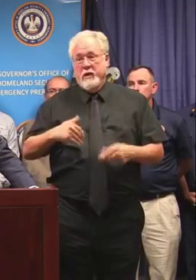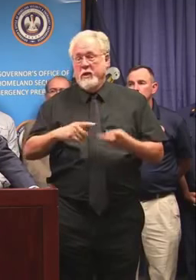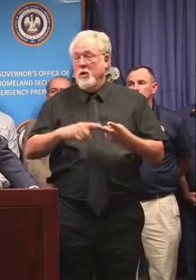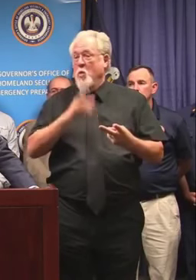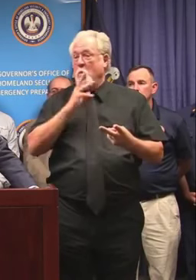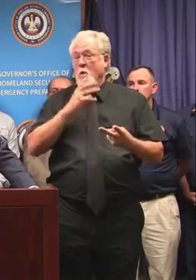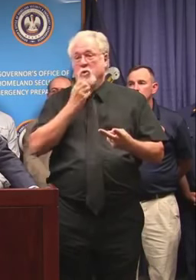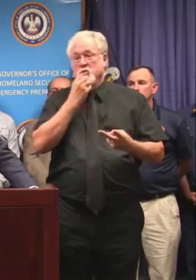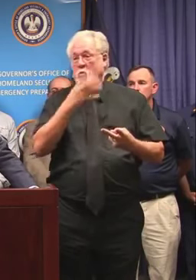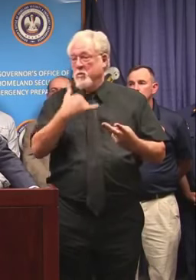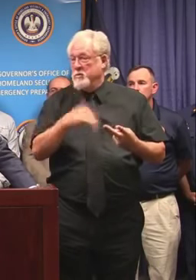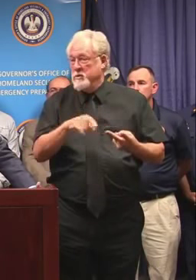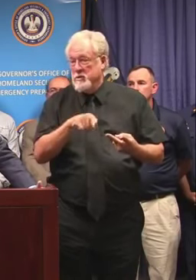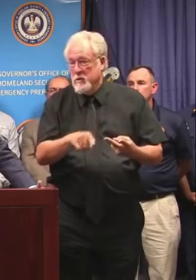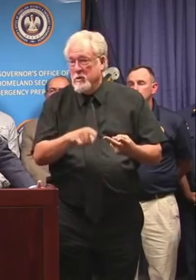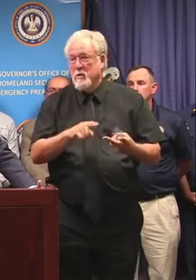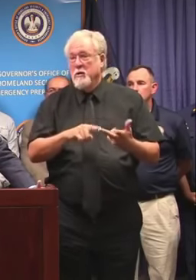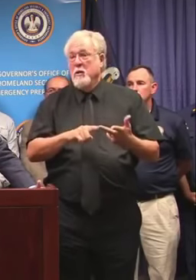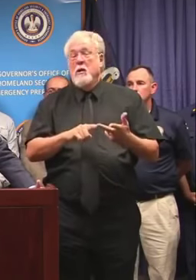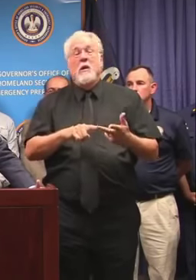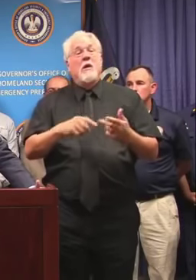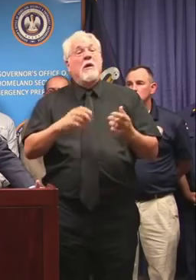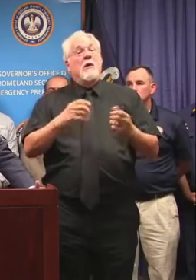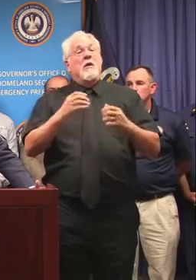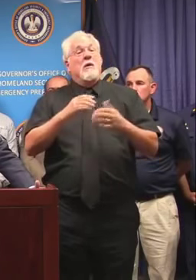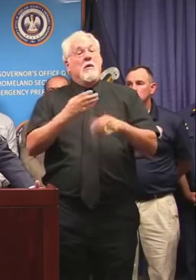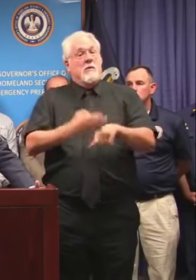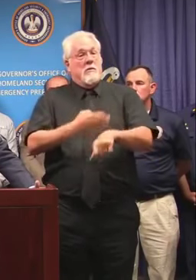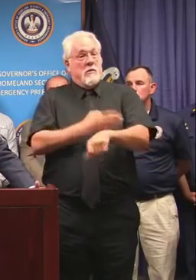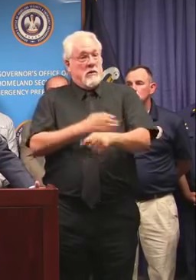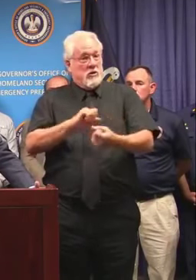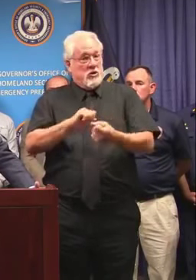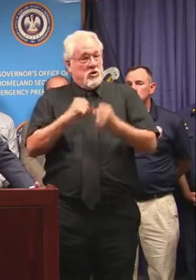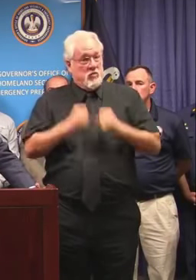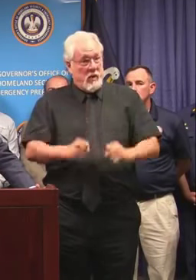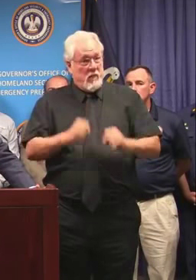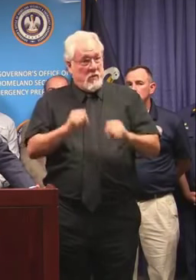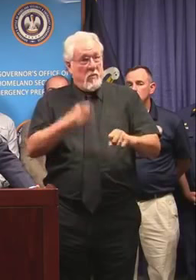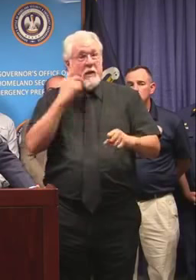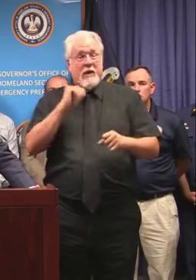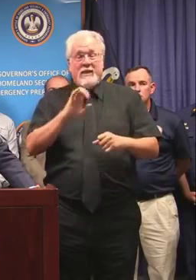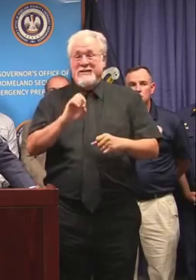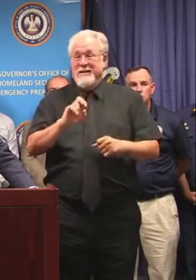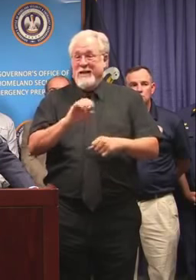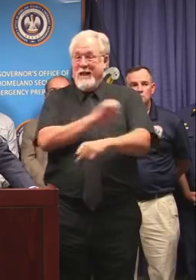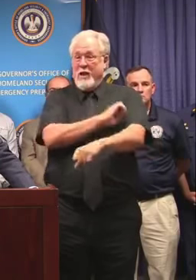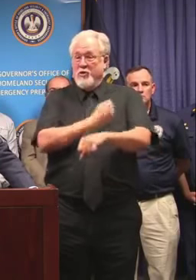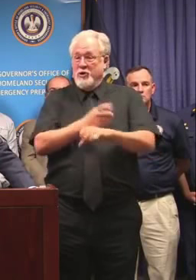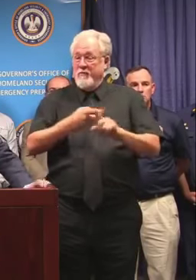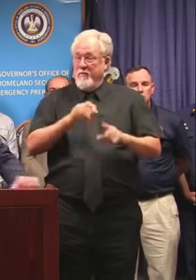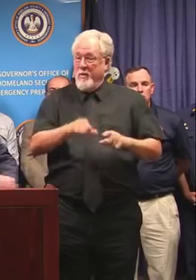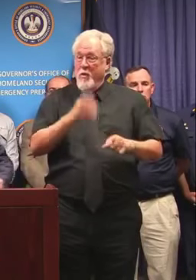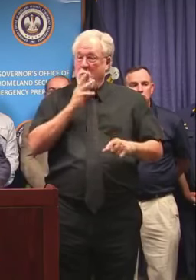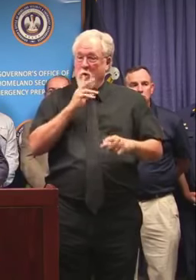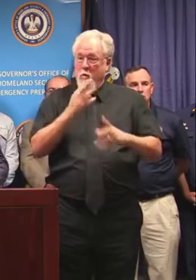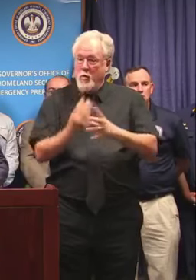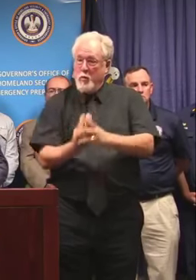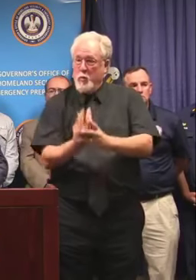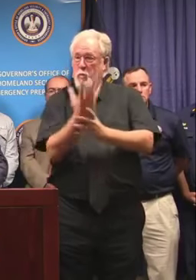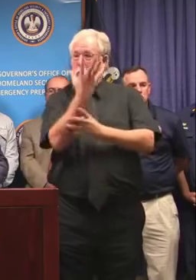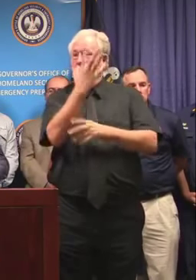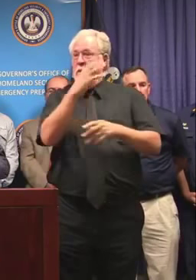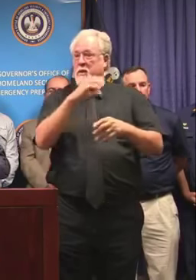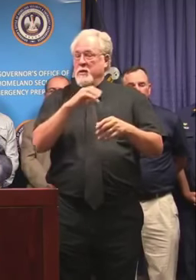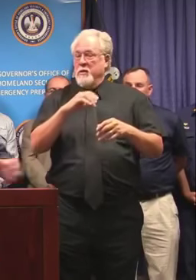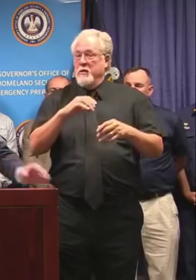very warm. Intensification is possible because the energy from that water will energize the storm.